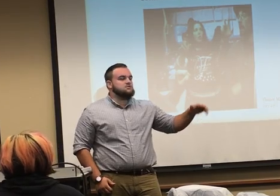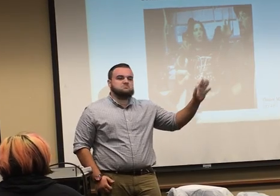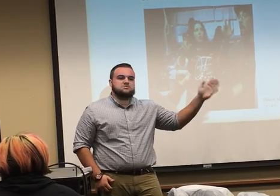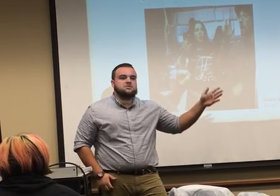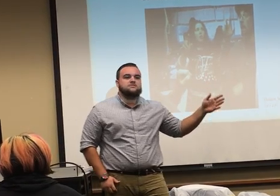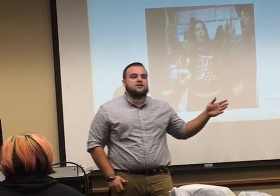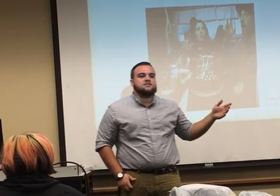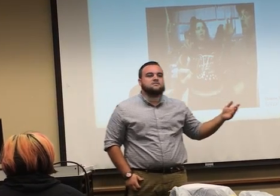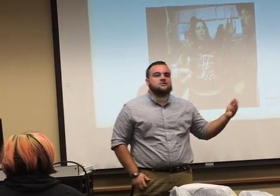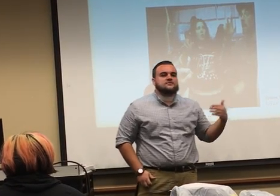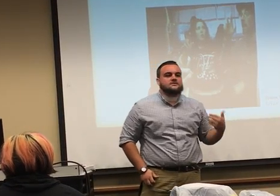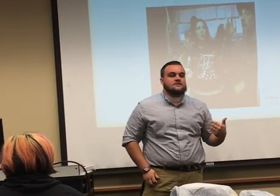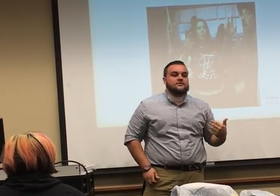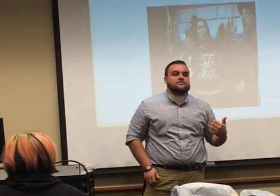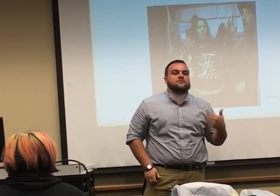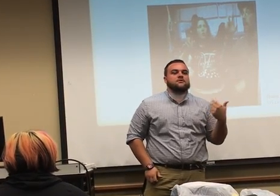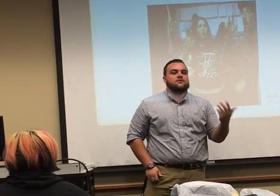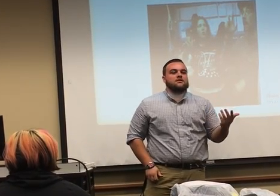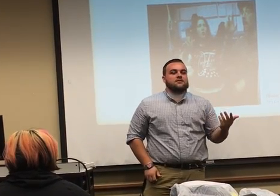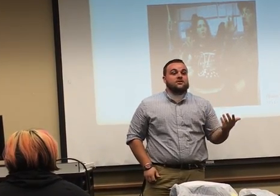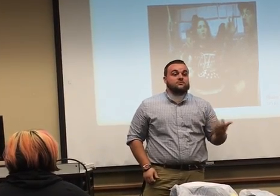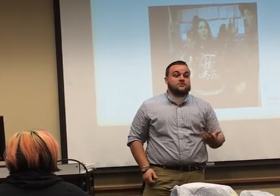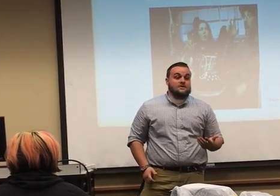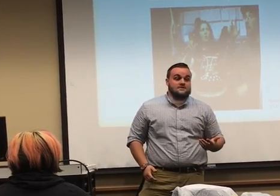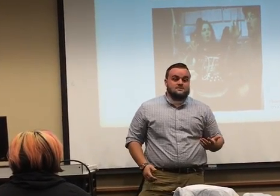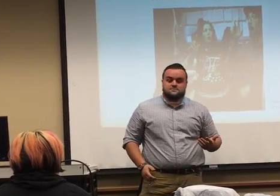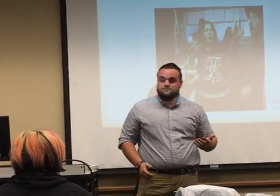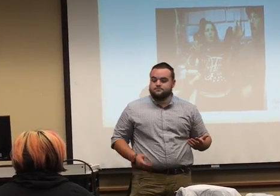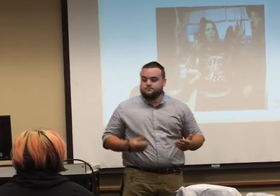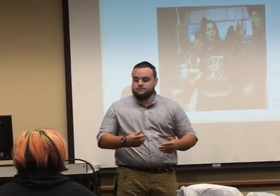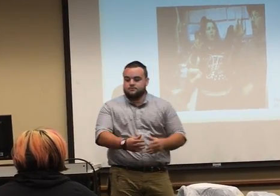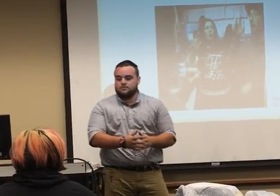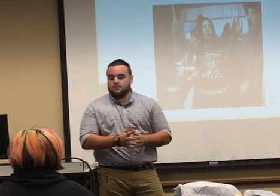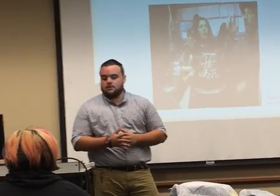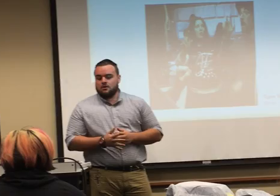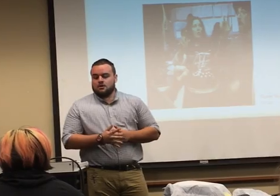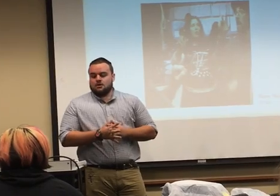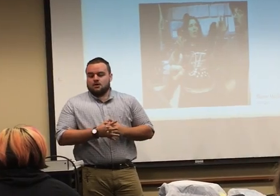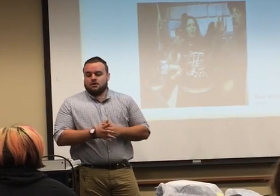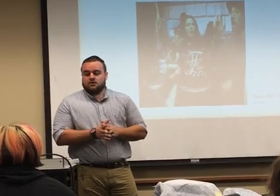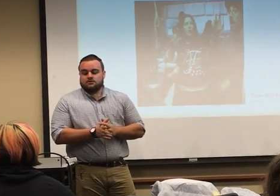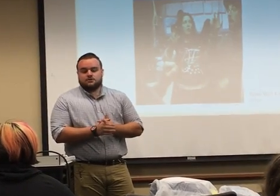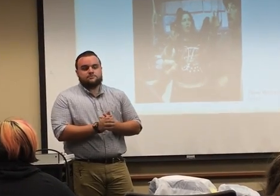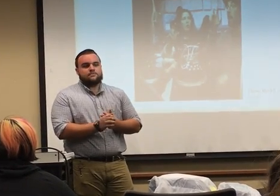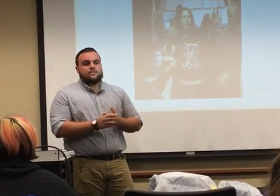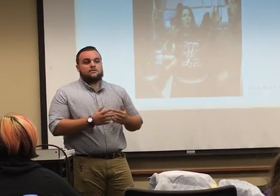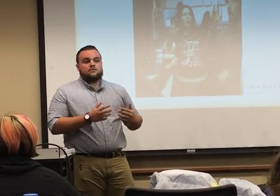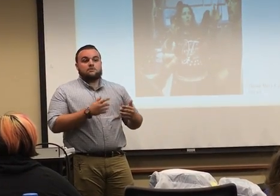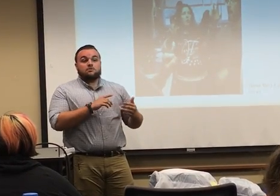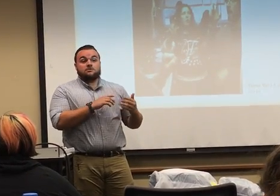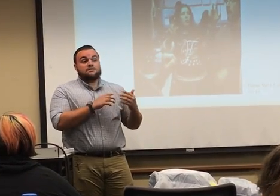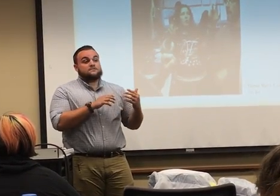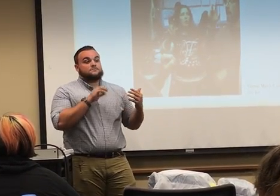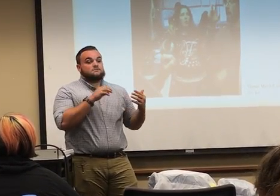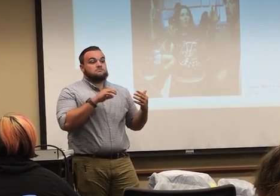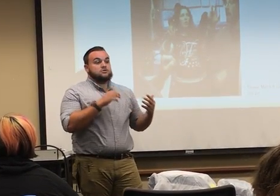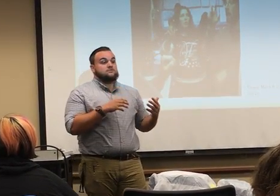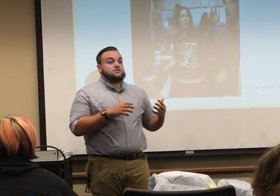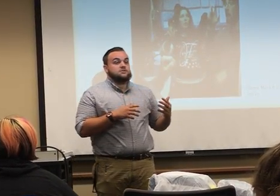attention, it's fine to get someone else to accept them. Tell them to talk to you. And then also, since most of us